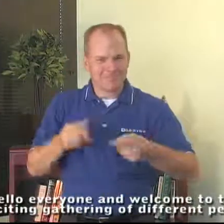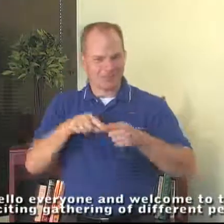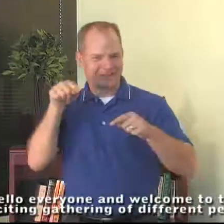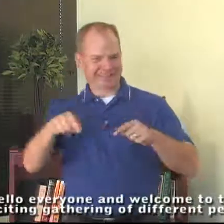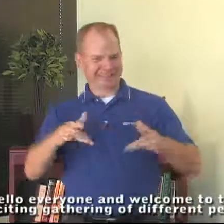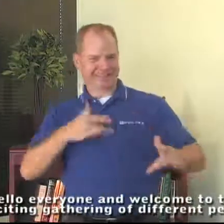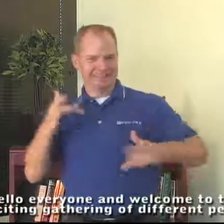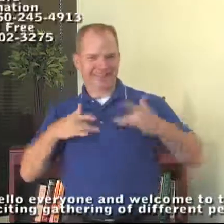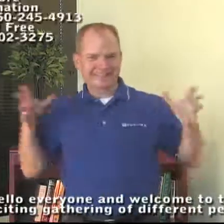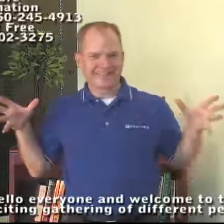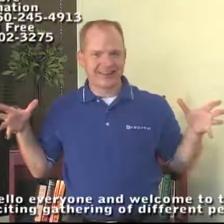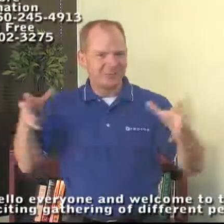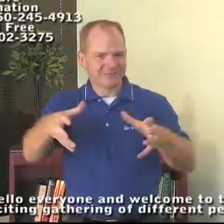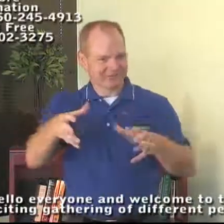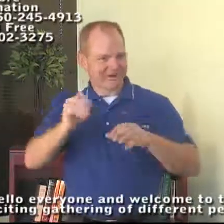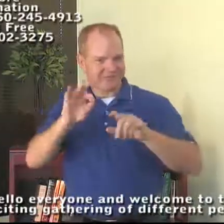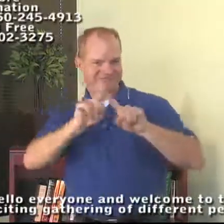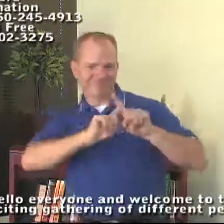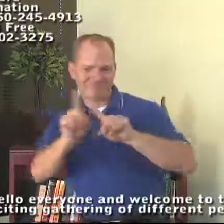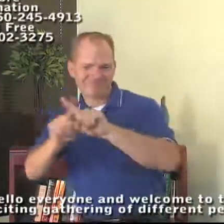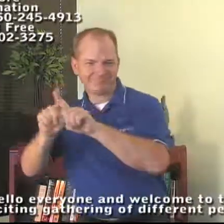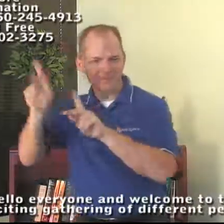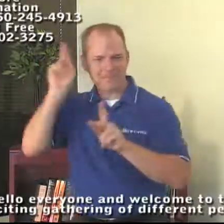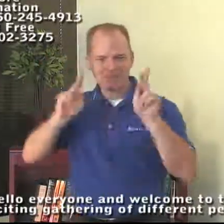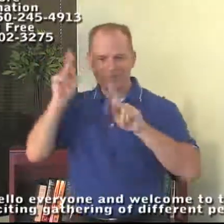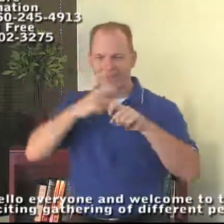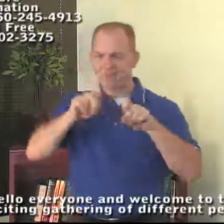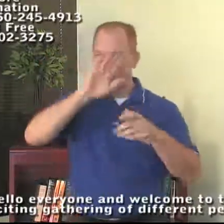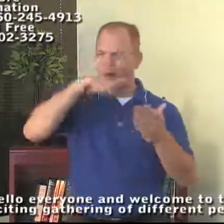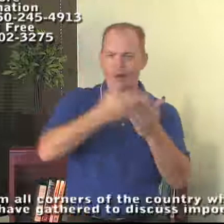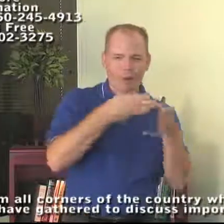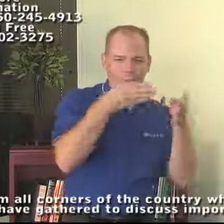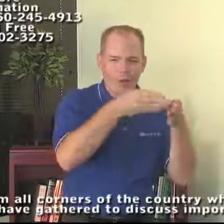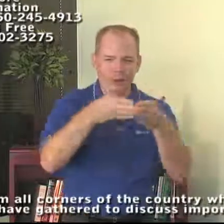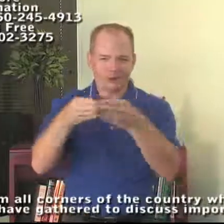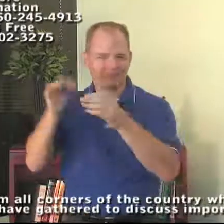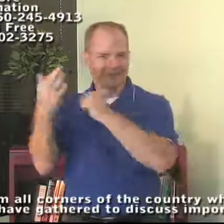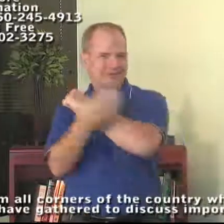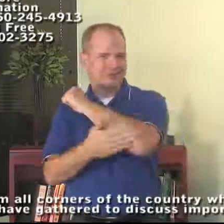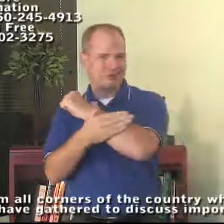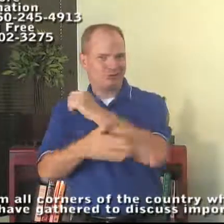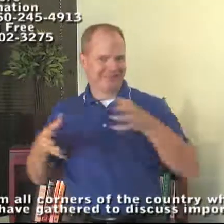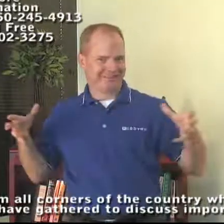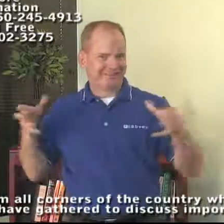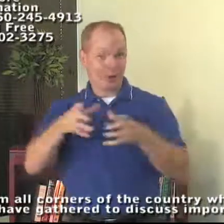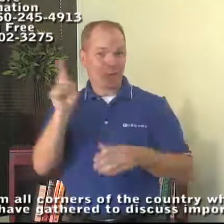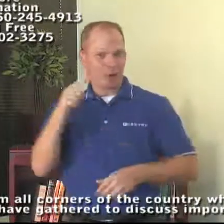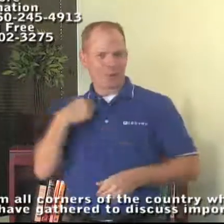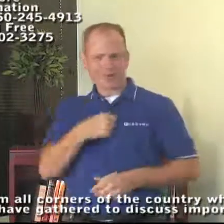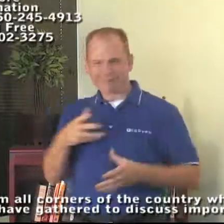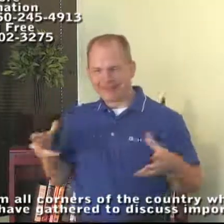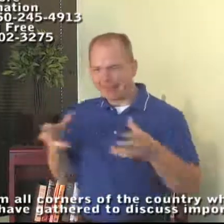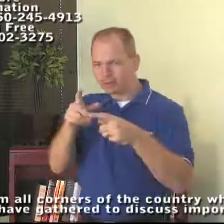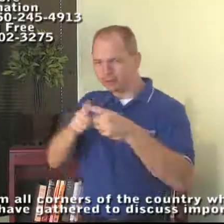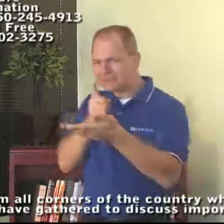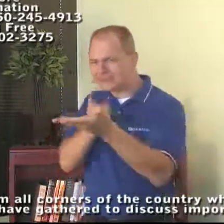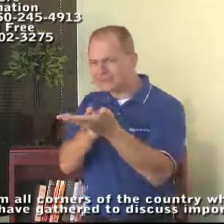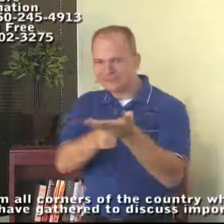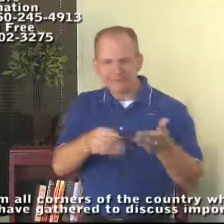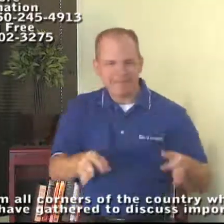imagine one day like this? How about your whole life? There are 350,000 deaf and hard of hearing